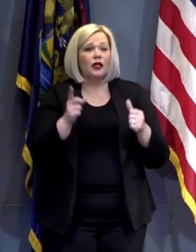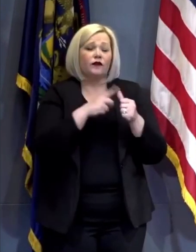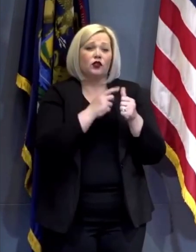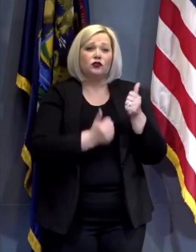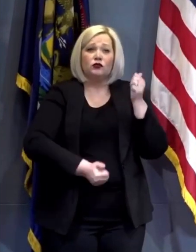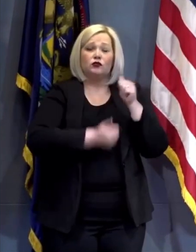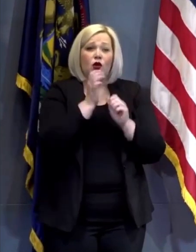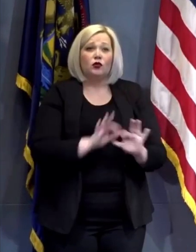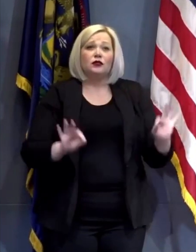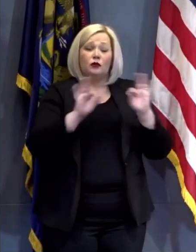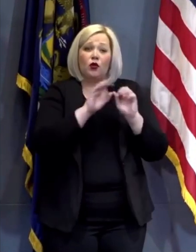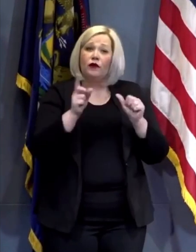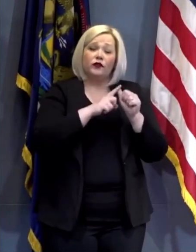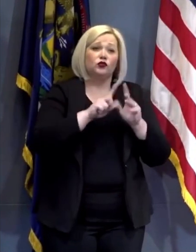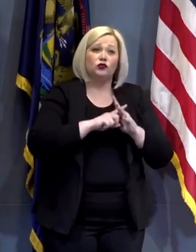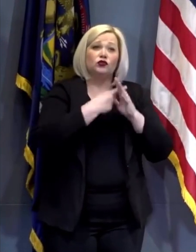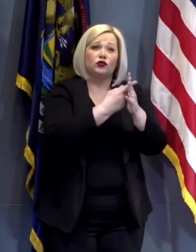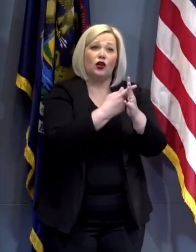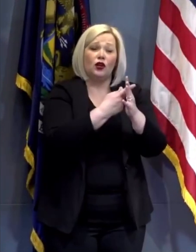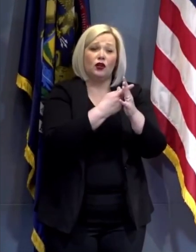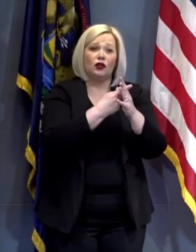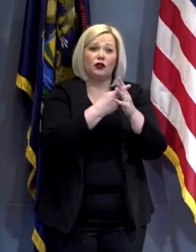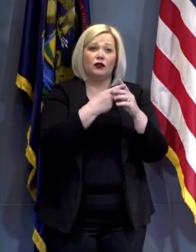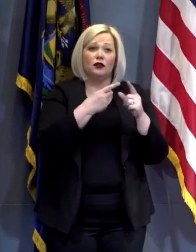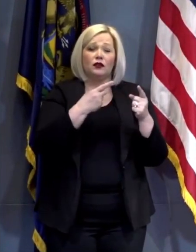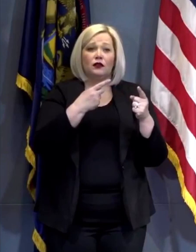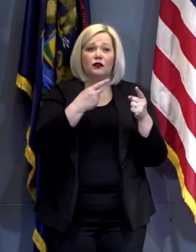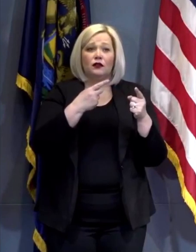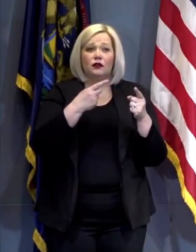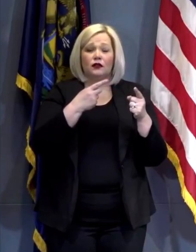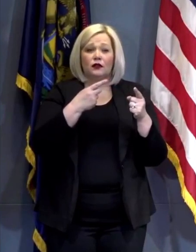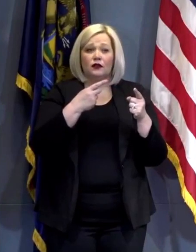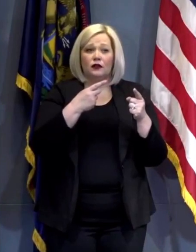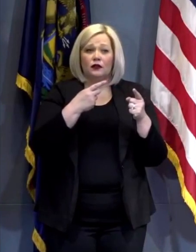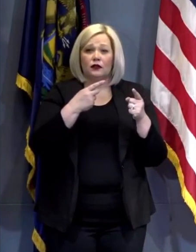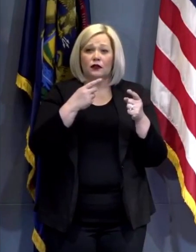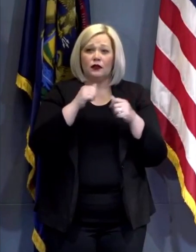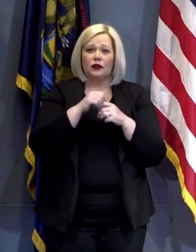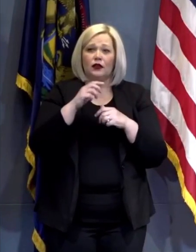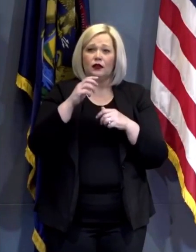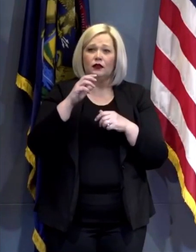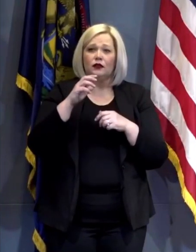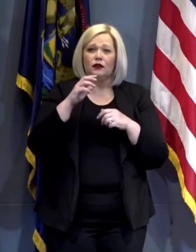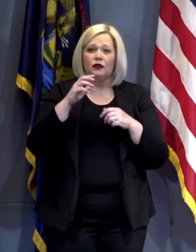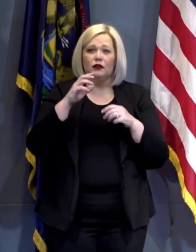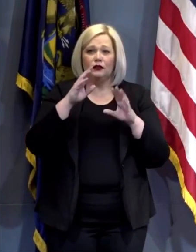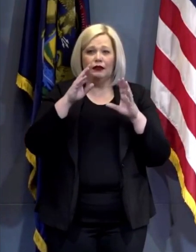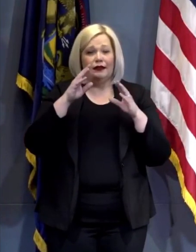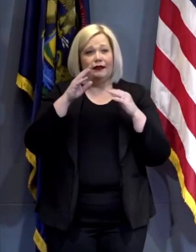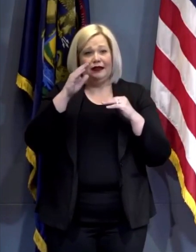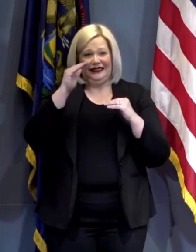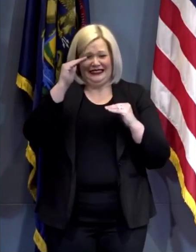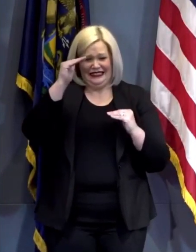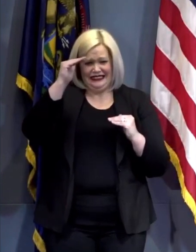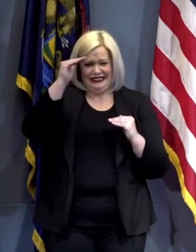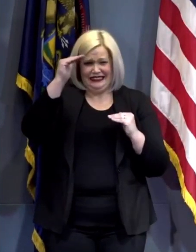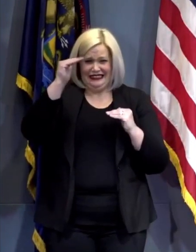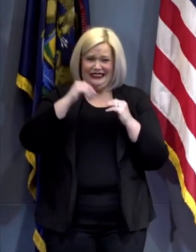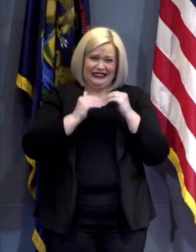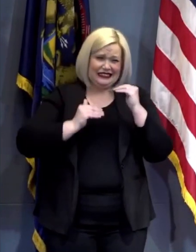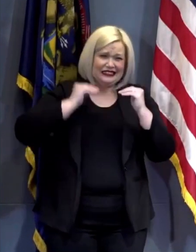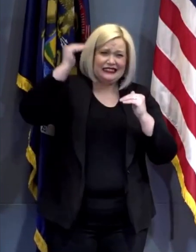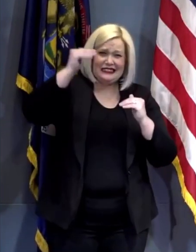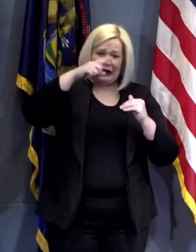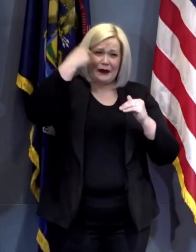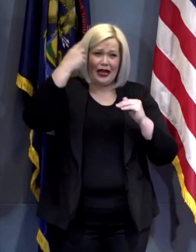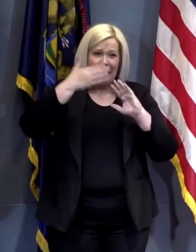important one to start with is closing the gaps in coronavirus data on race and ethnicity. Dr. Khaldun has already been a leader on this in the state of